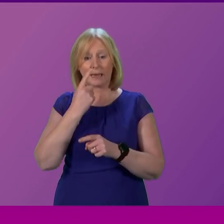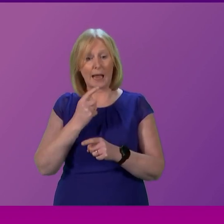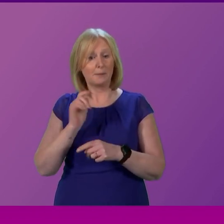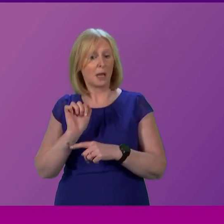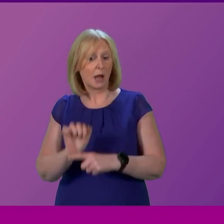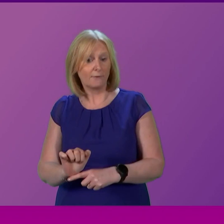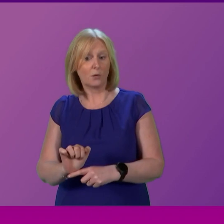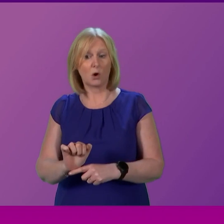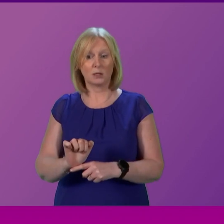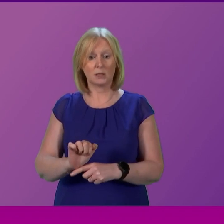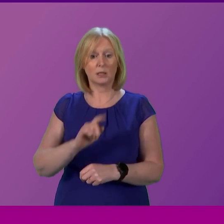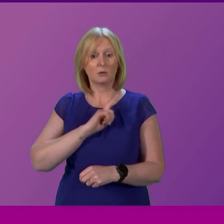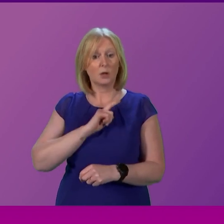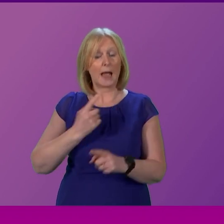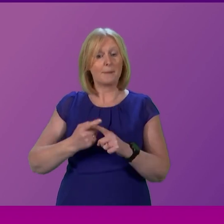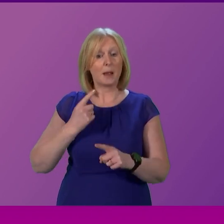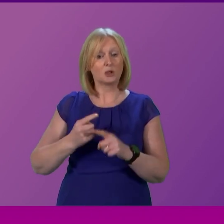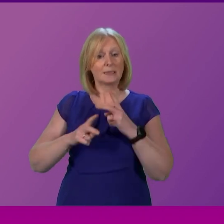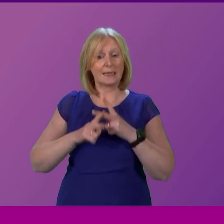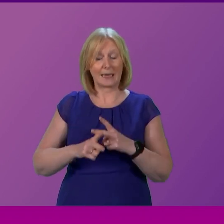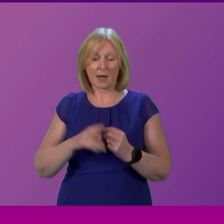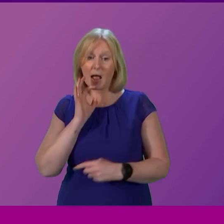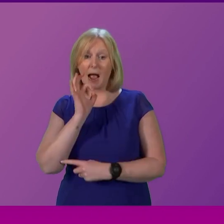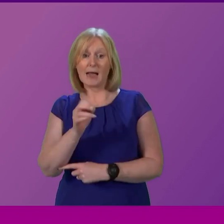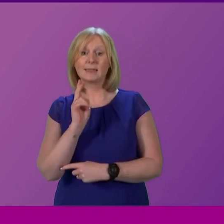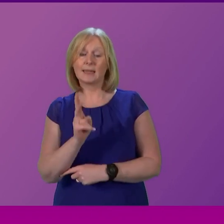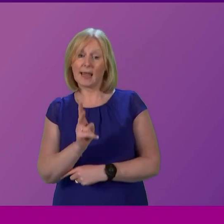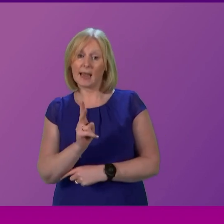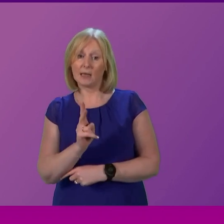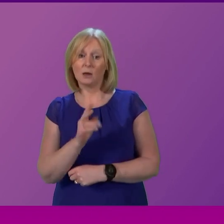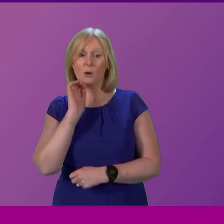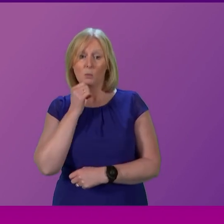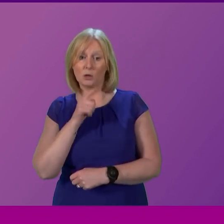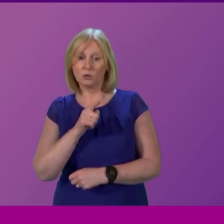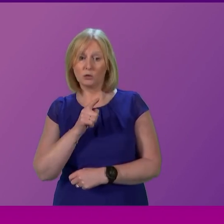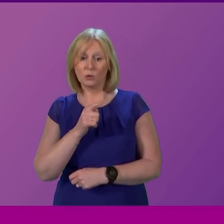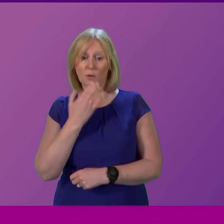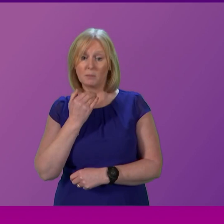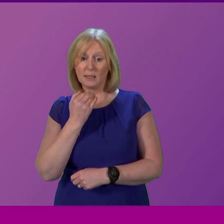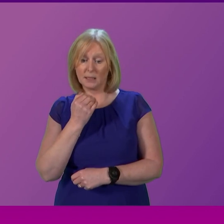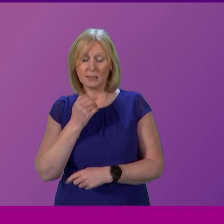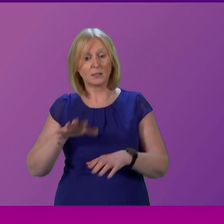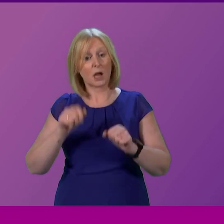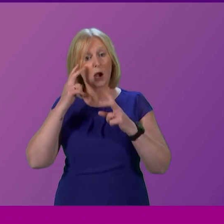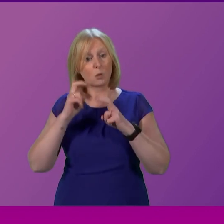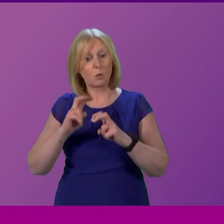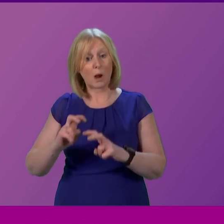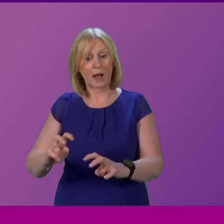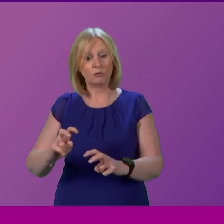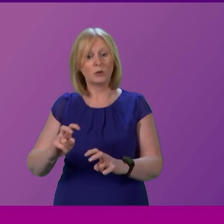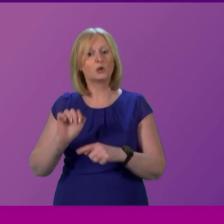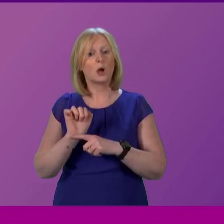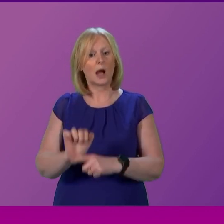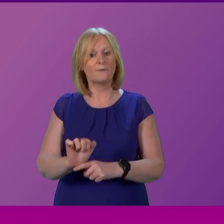crisis in emergency care so can I ask him again will he now instruct that urgent government inquiry into those avoidable